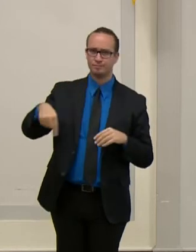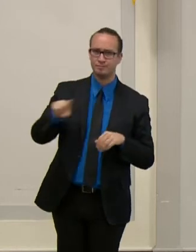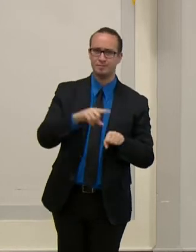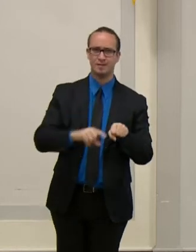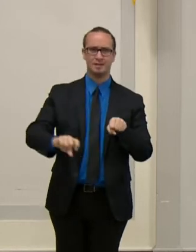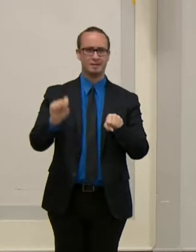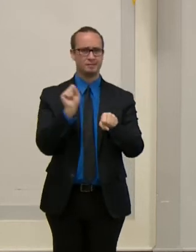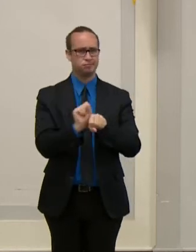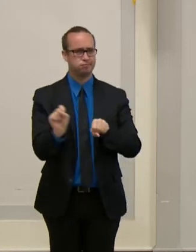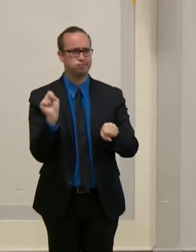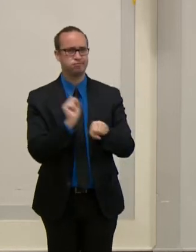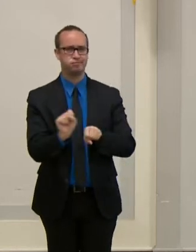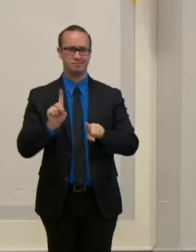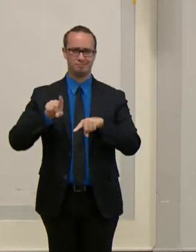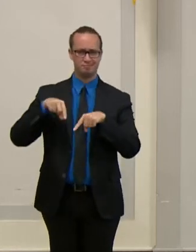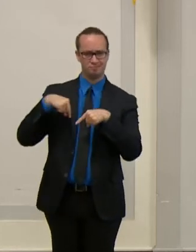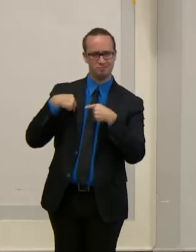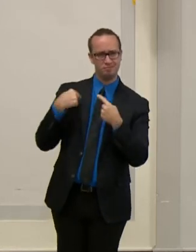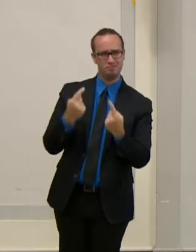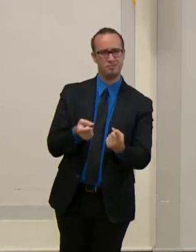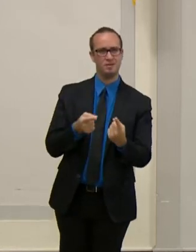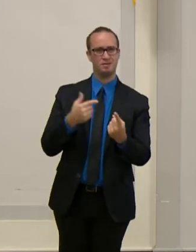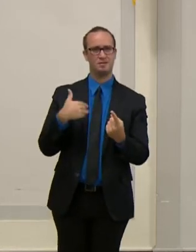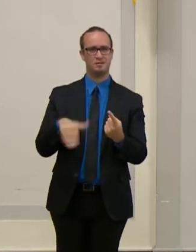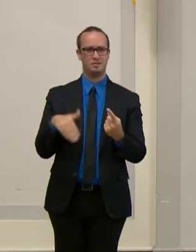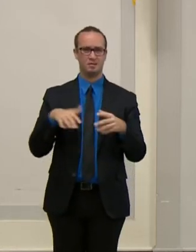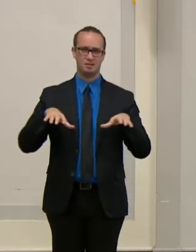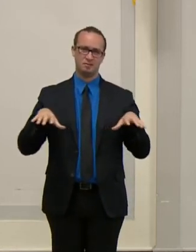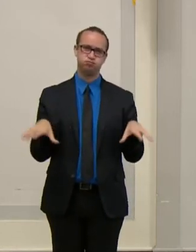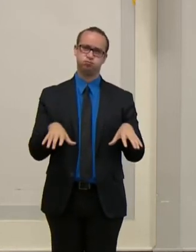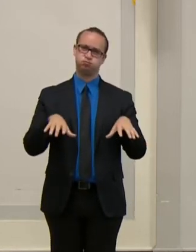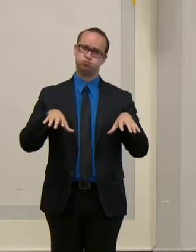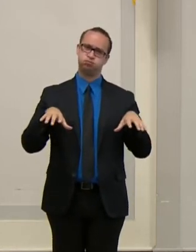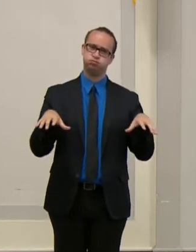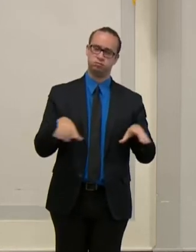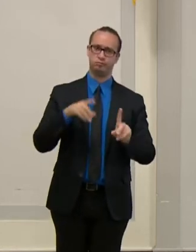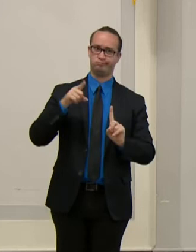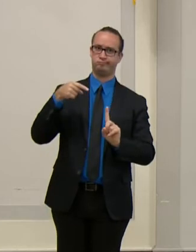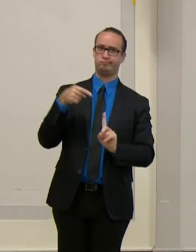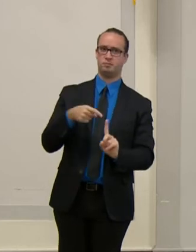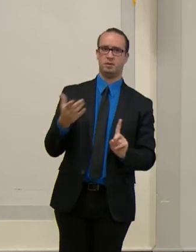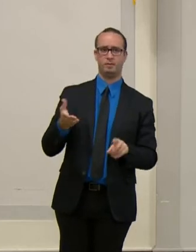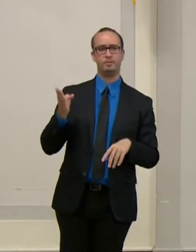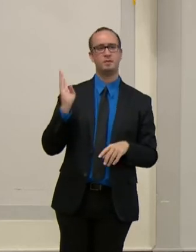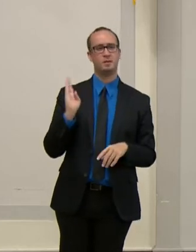people of Baltimore. Finally, starting tomorrow, August the 20th,